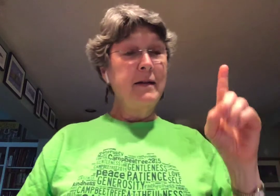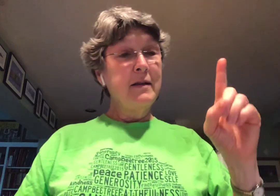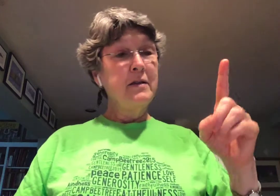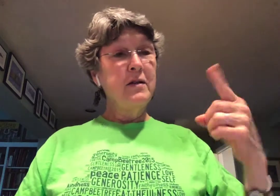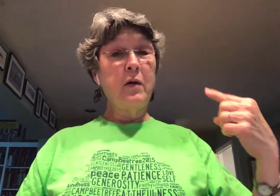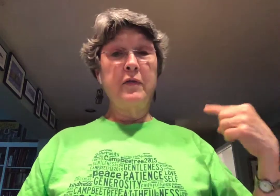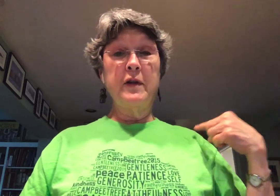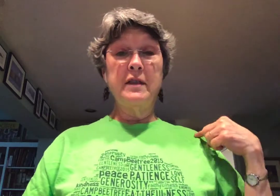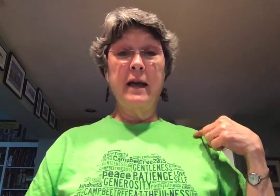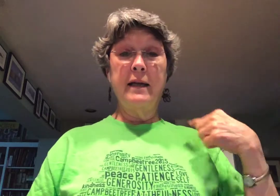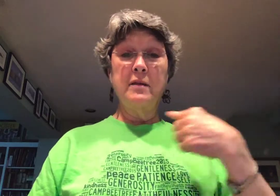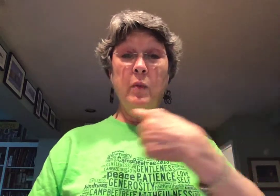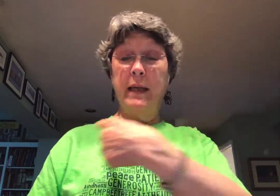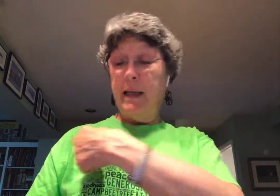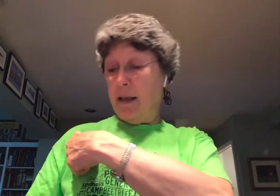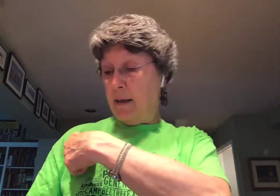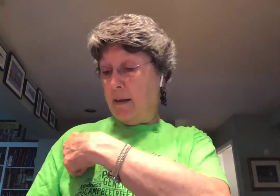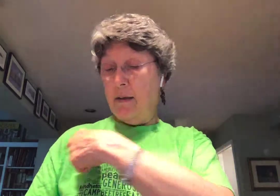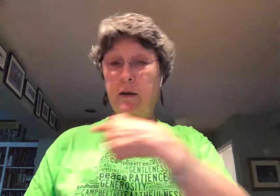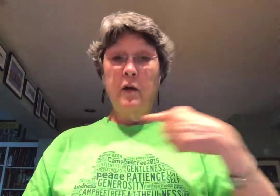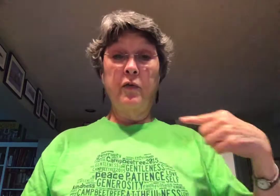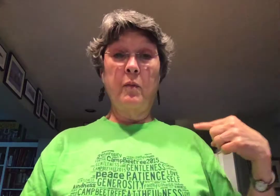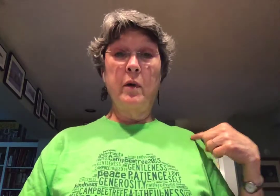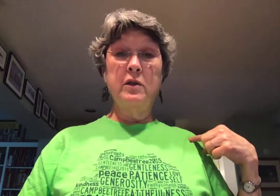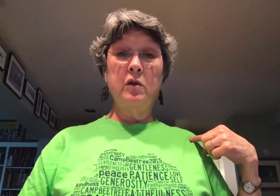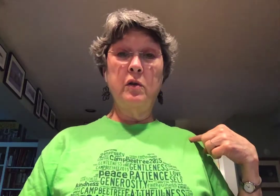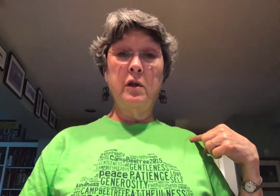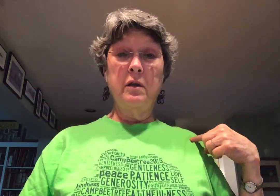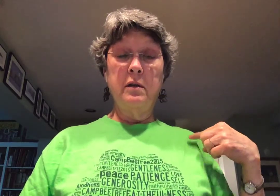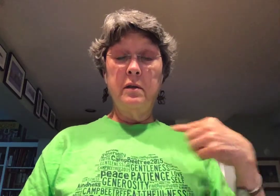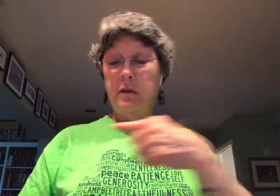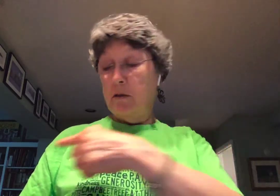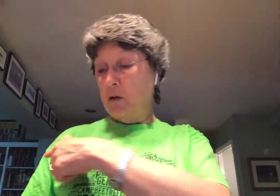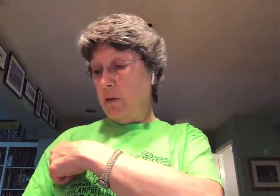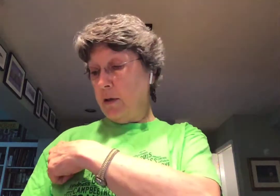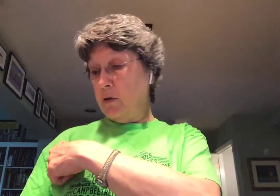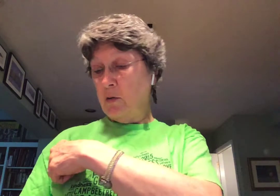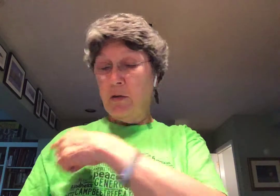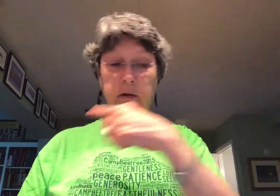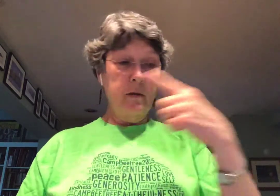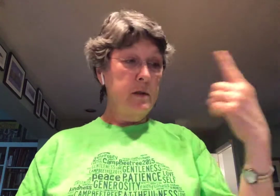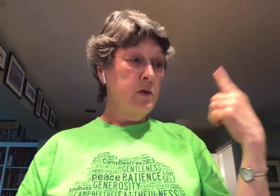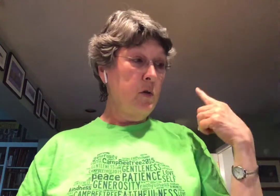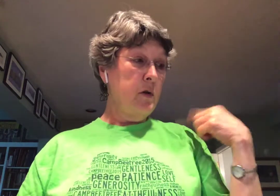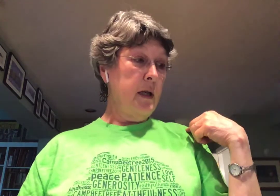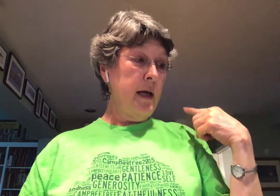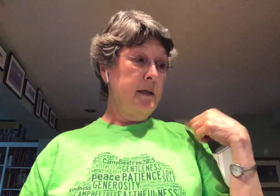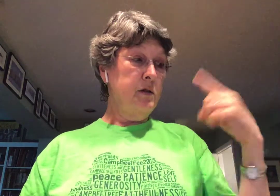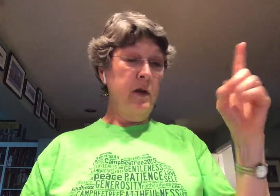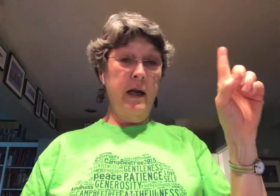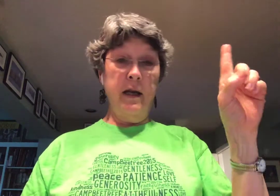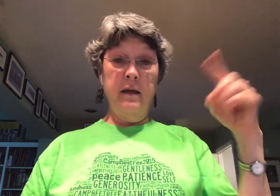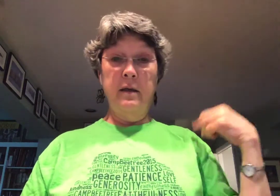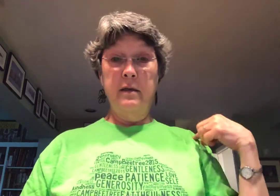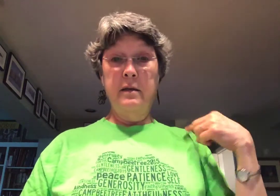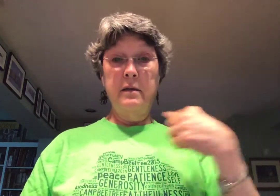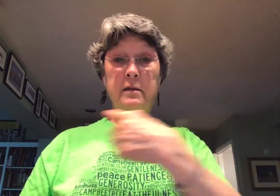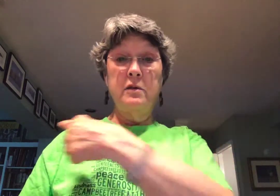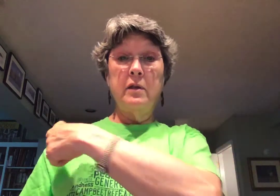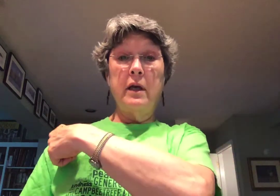So our first sign is we go from one shoulder to your other shoulder, the shoulder that has your hand to the